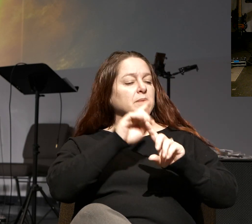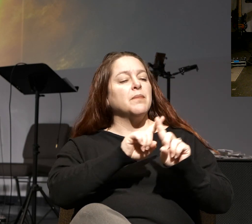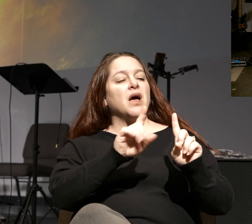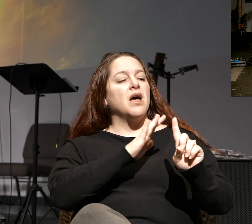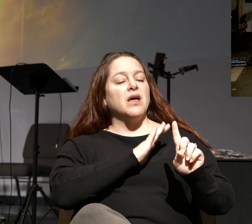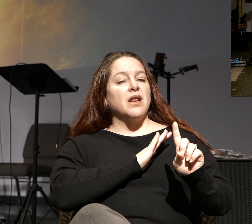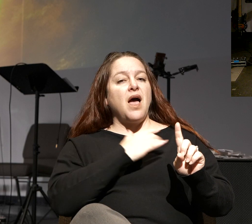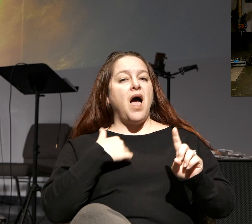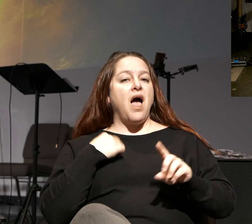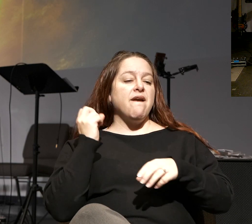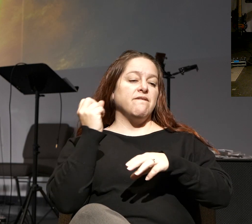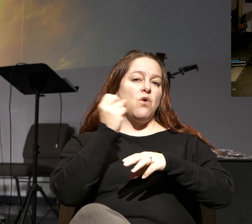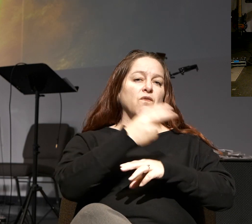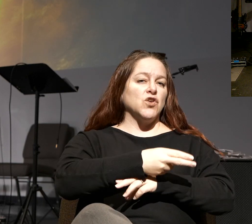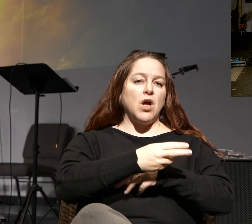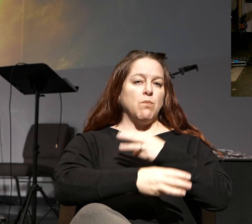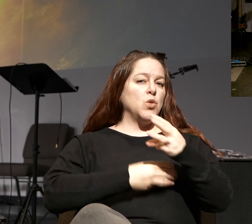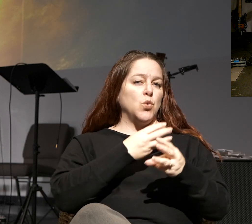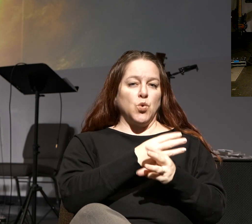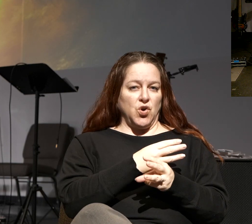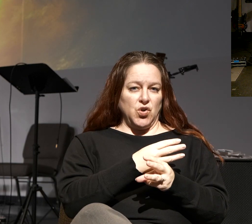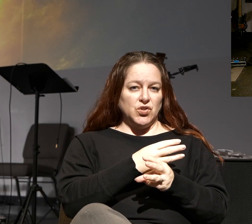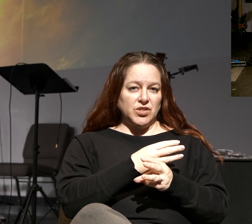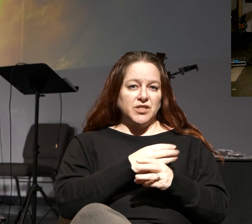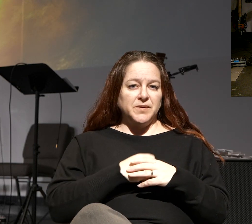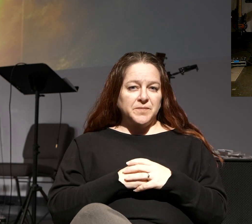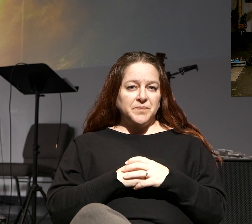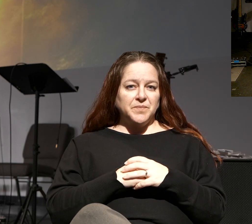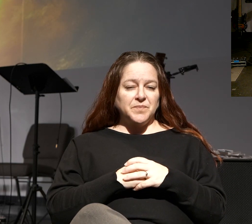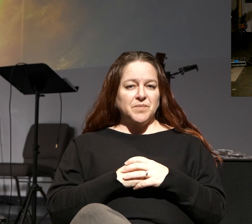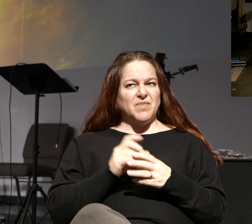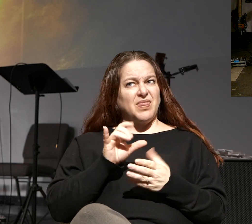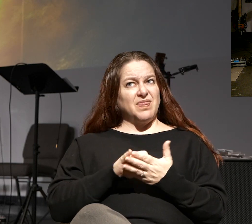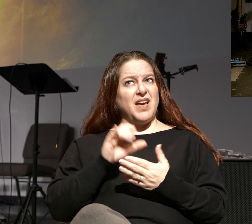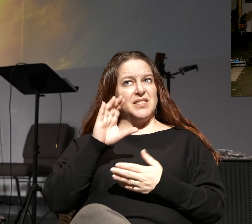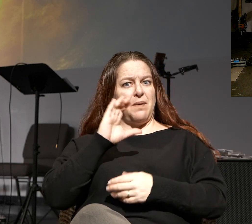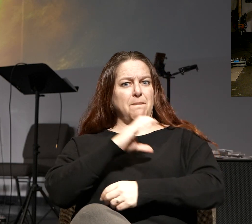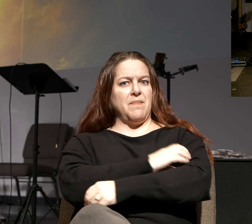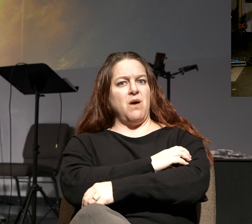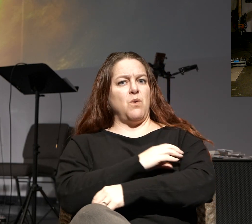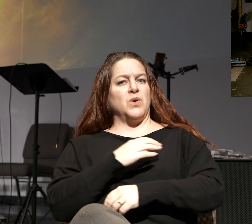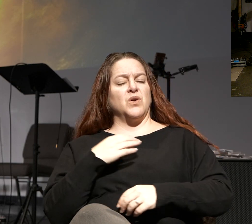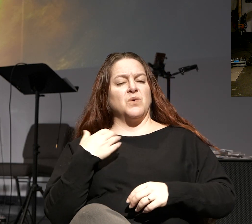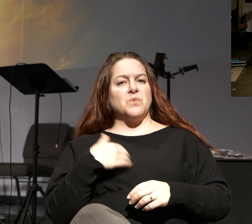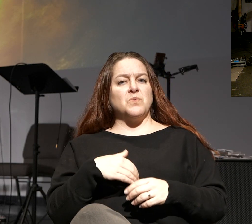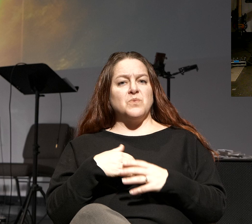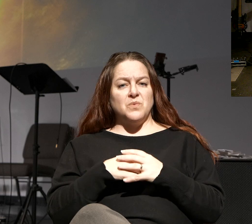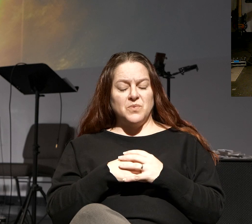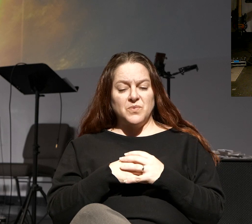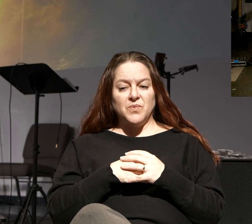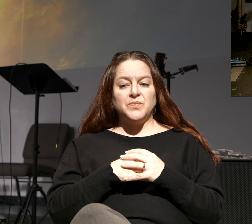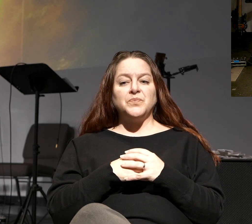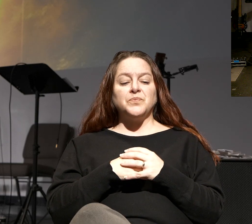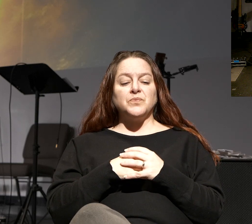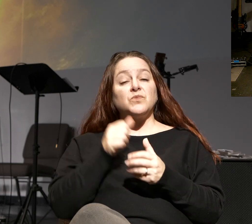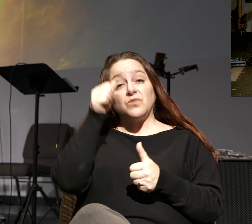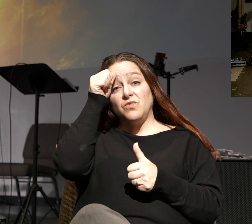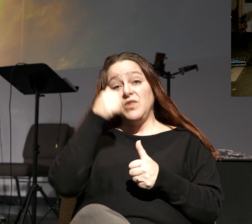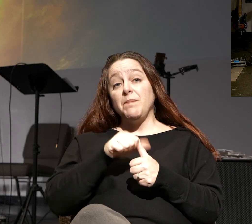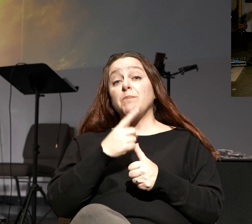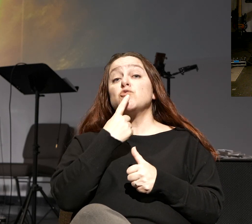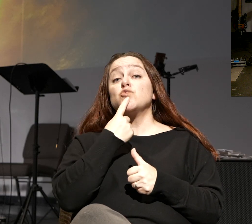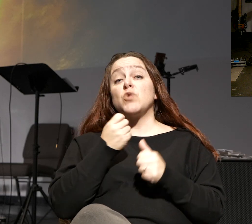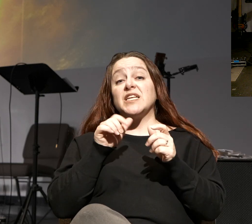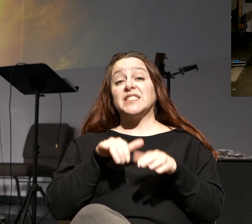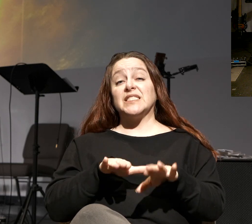overcome the world. It's powerful, absolutely powerful. Remember the Red